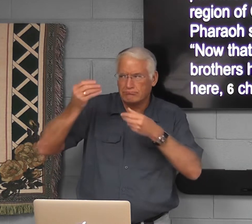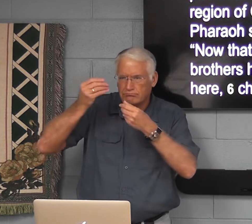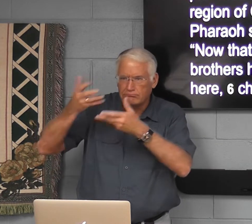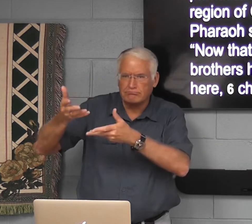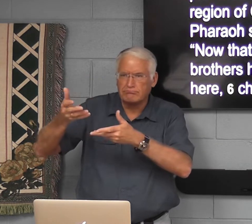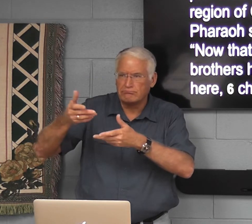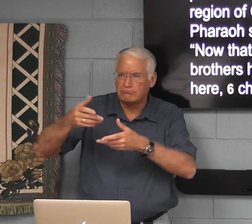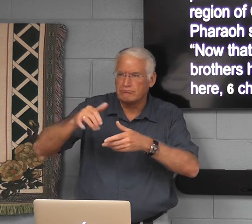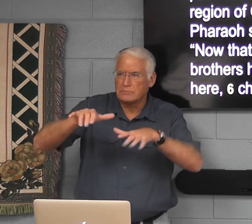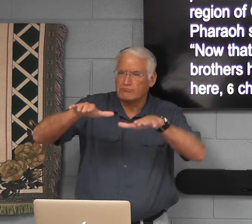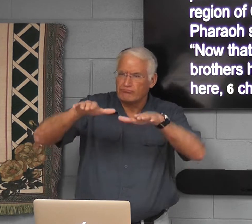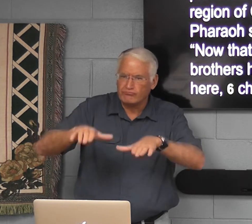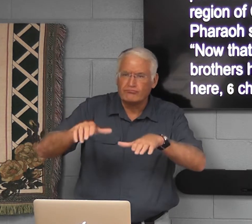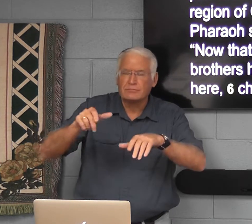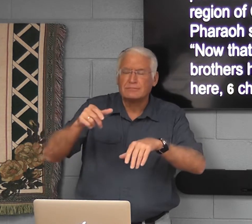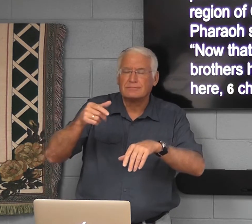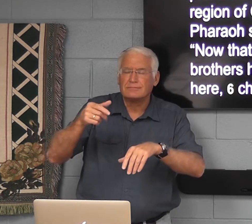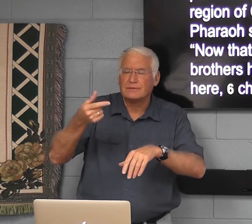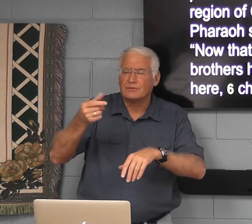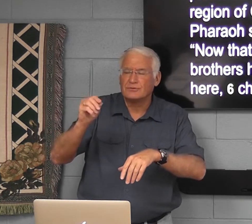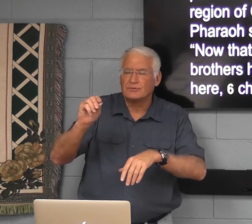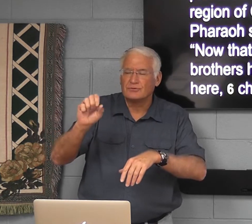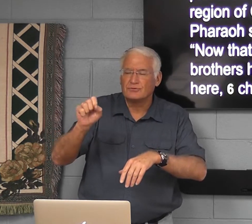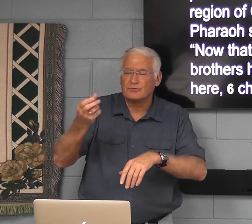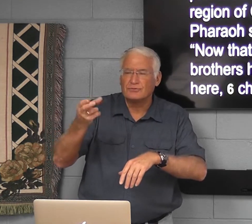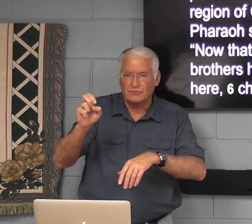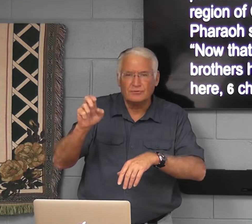Joseph had already let them know that they could settle in Goshen.